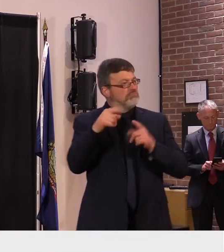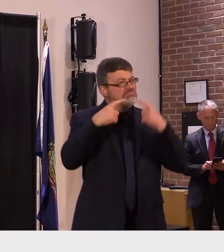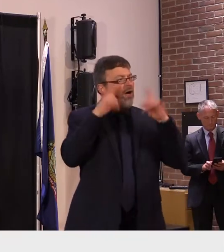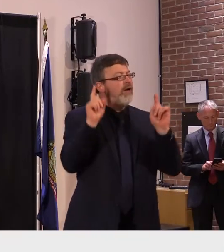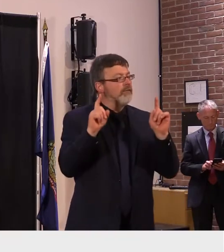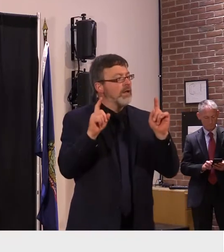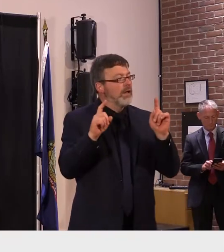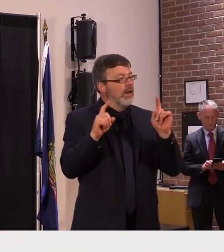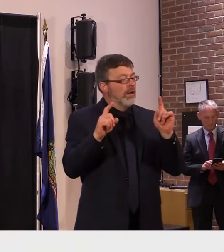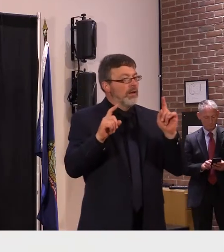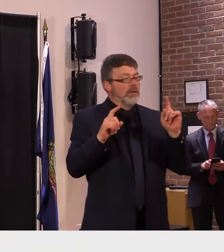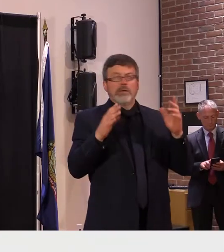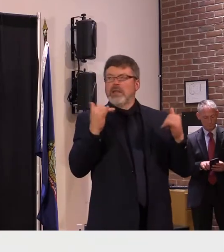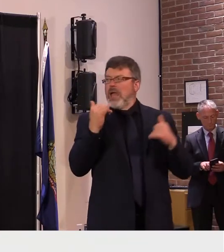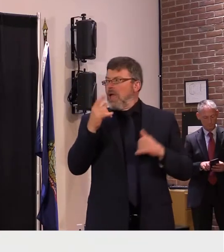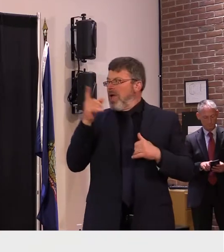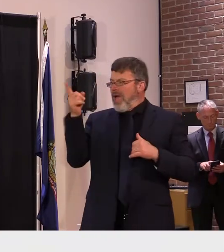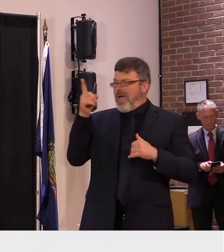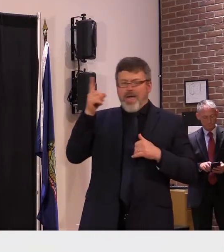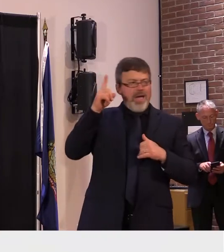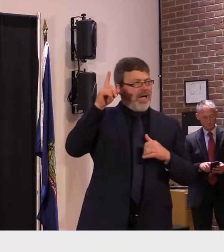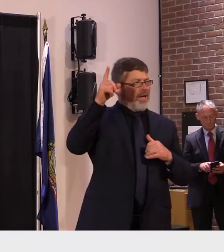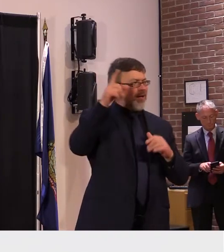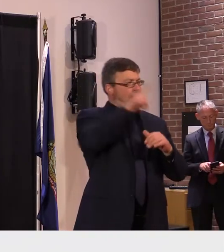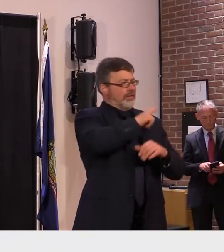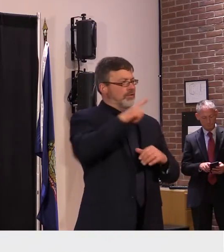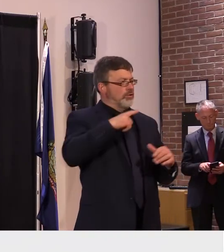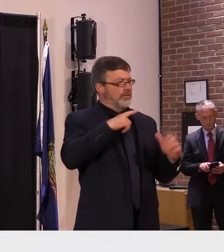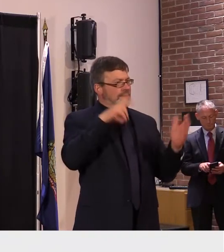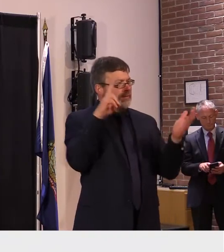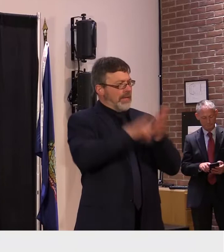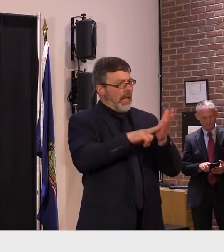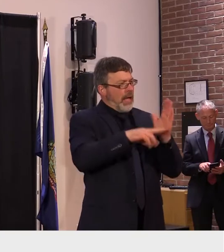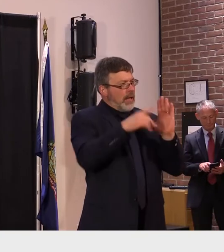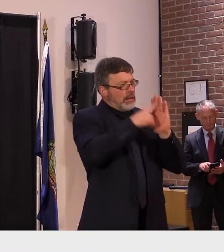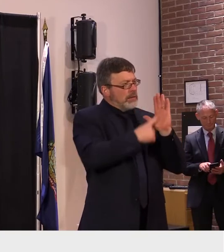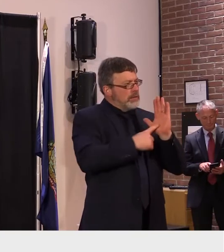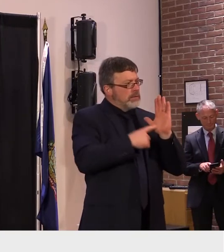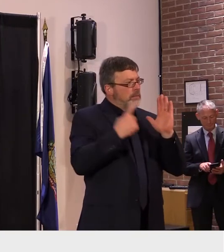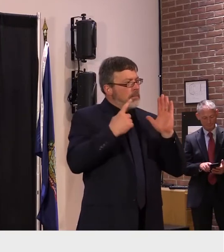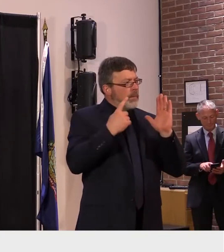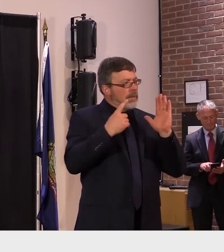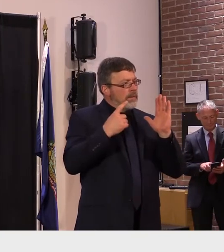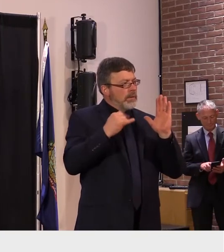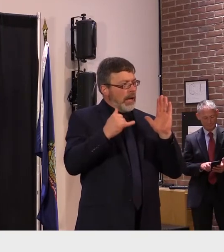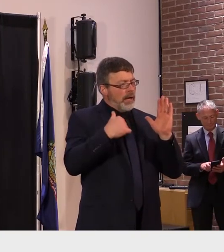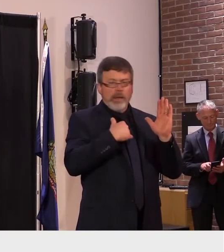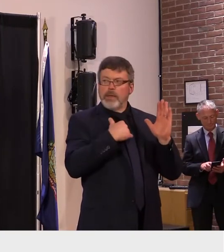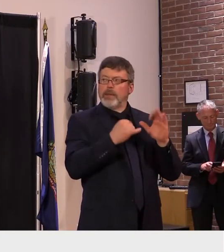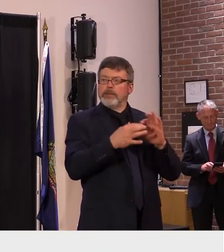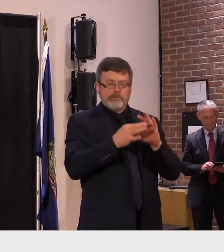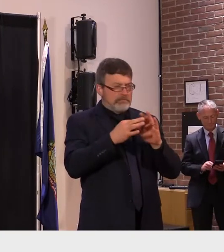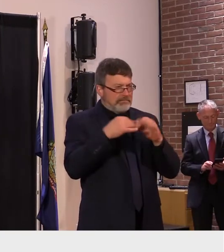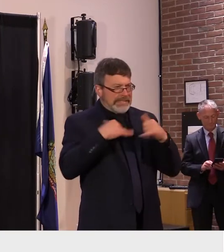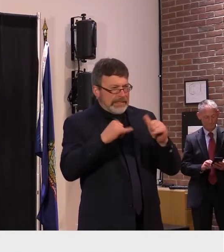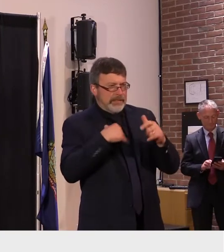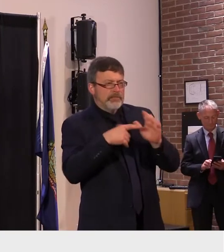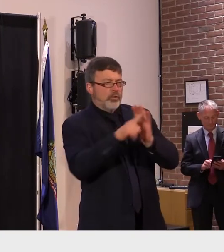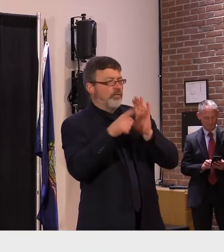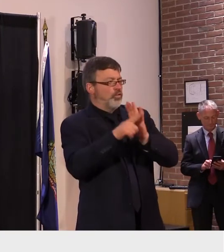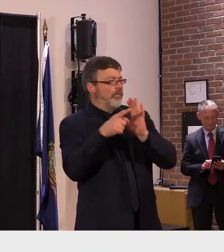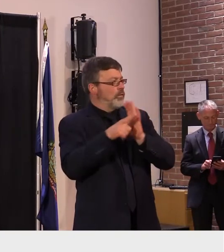on buprenorphine decriminalization for which we're now collecting data to see if that's had any impact